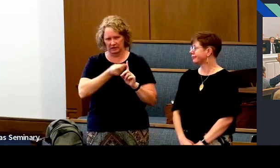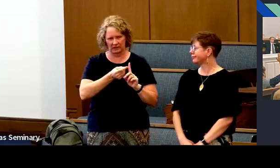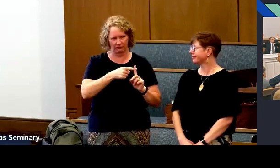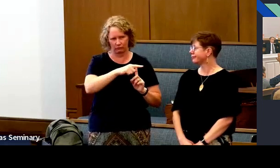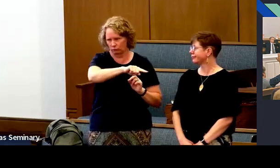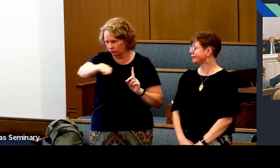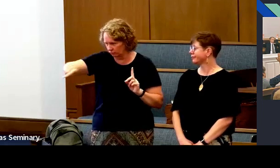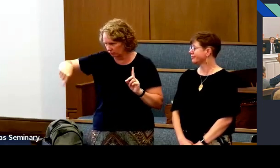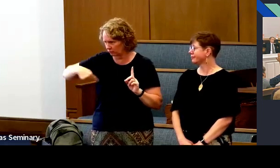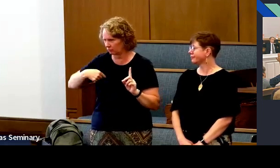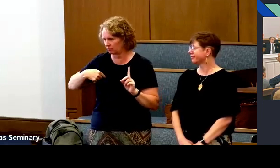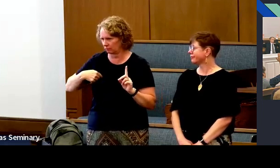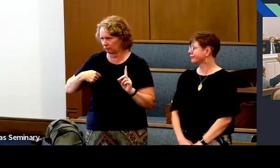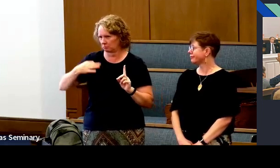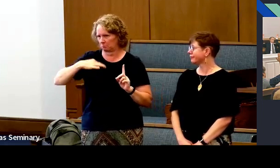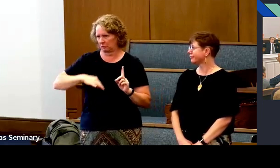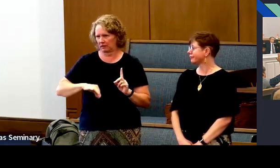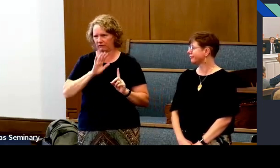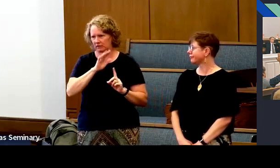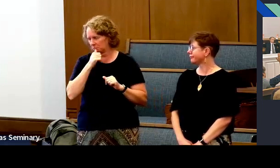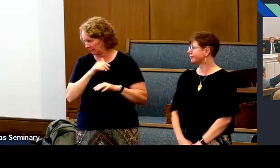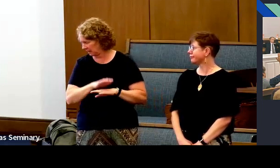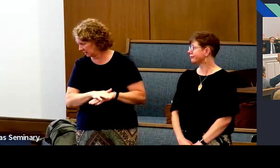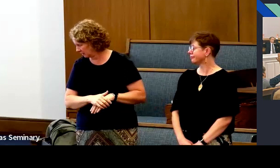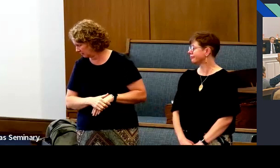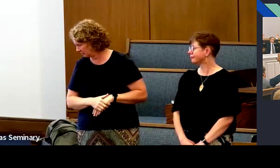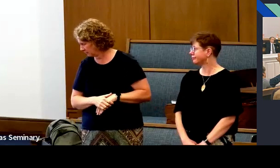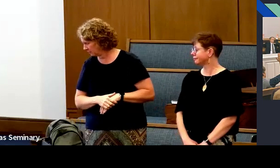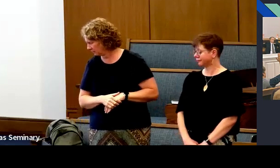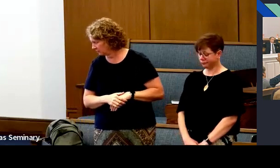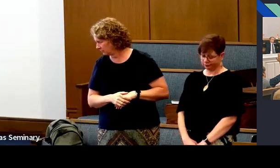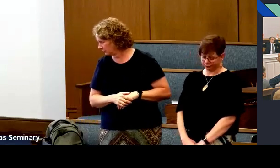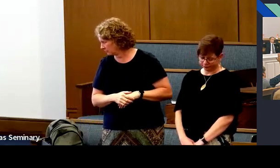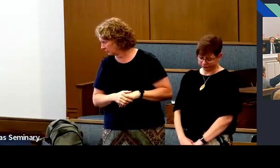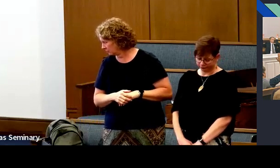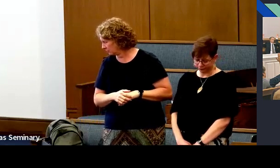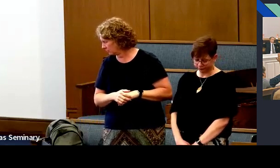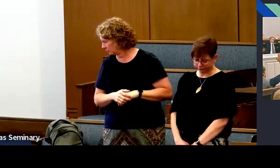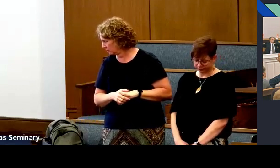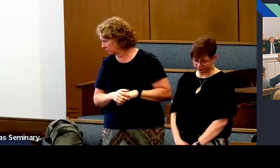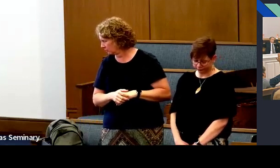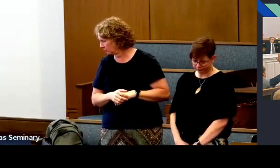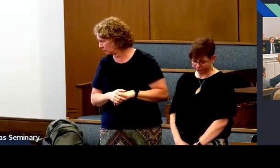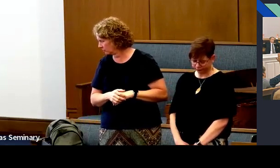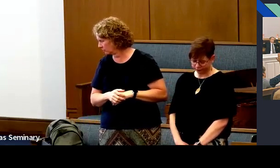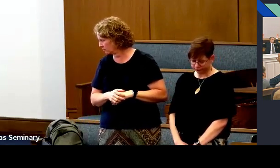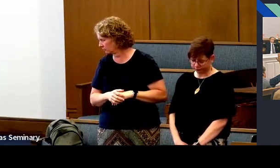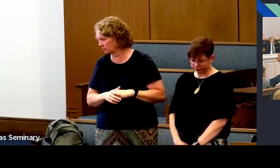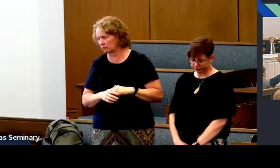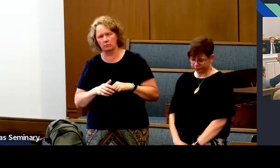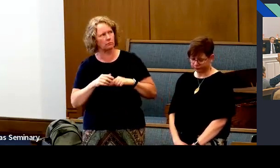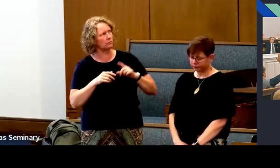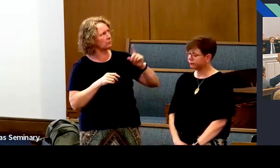of the Lord's church, to help us, and benefit from the blessings of priesthood keys.